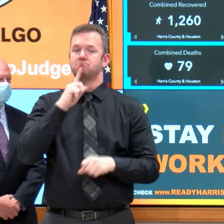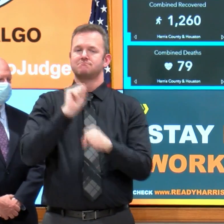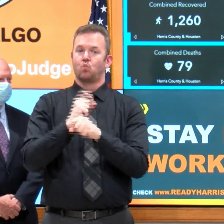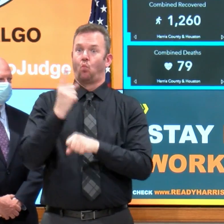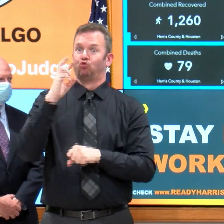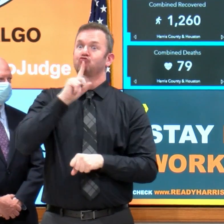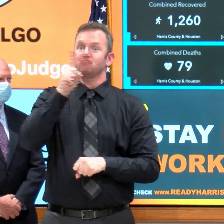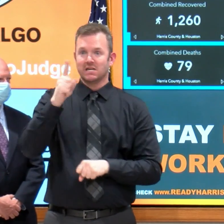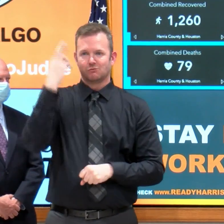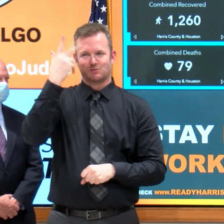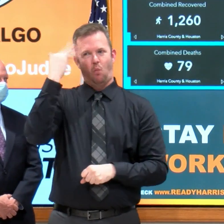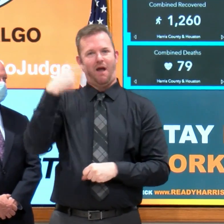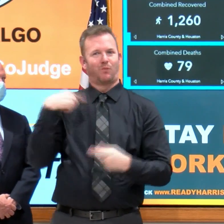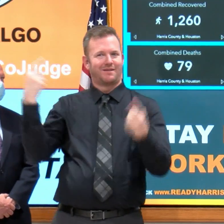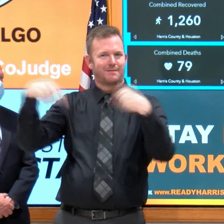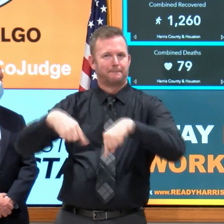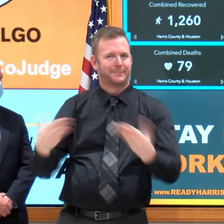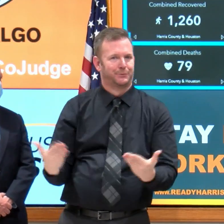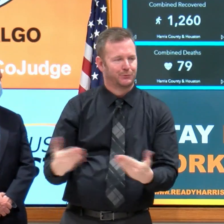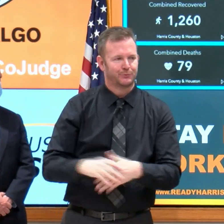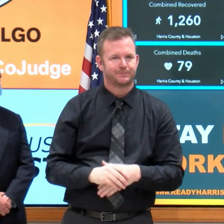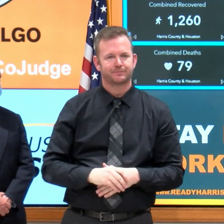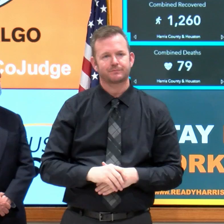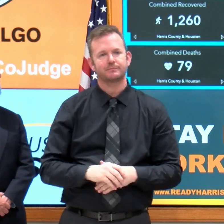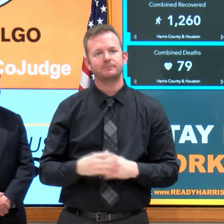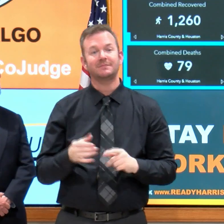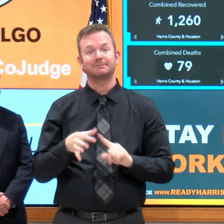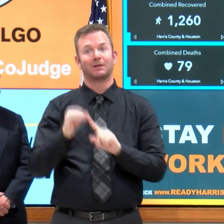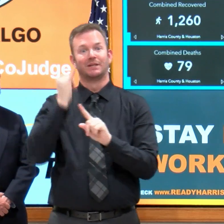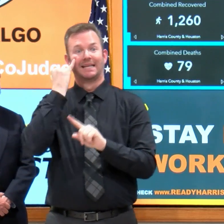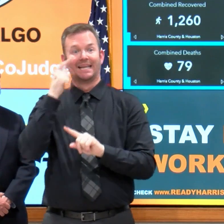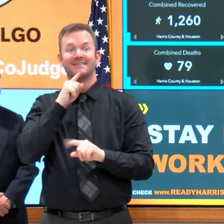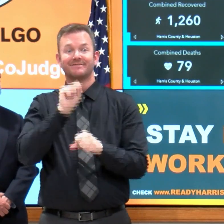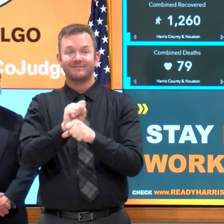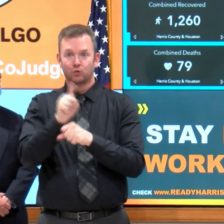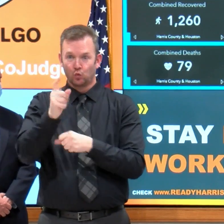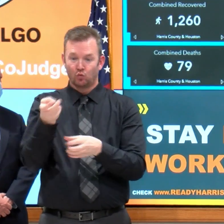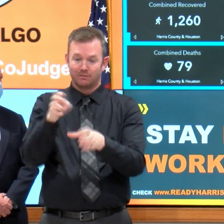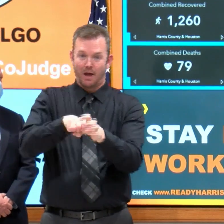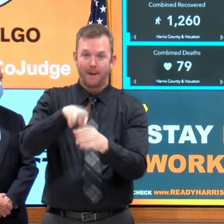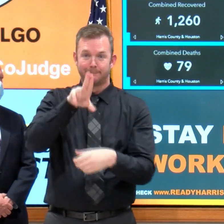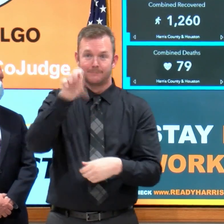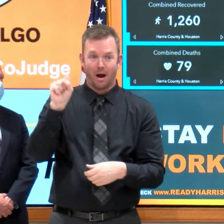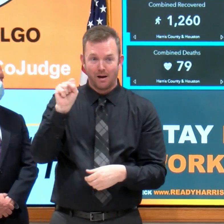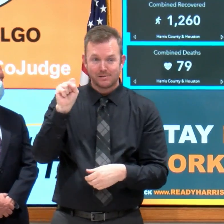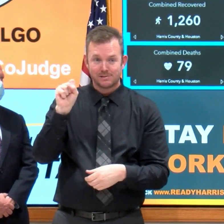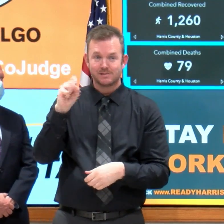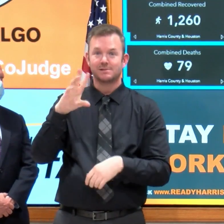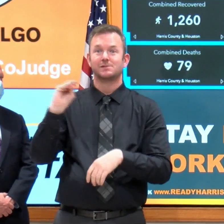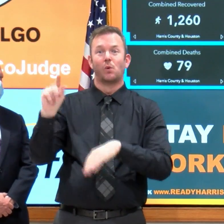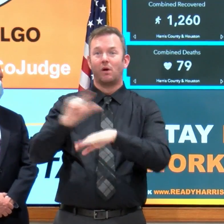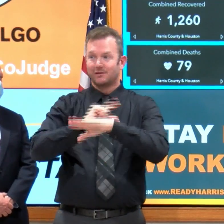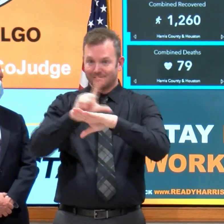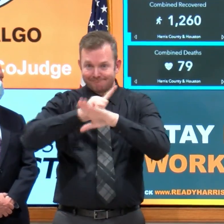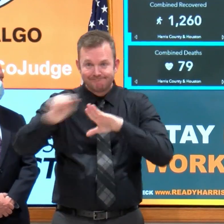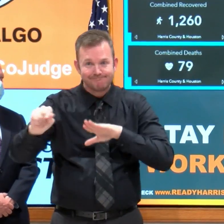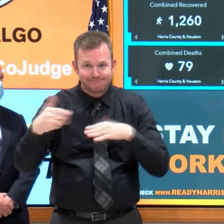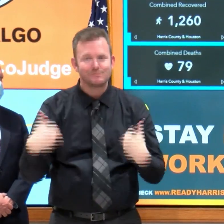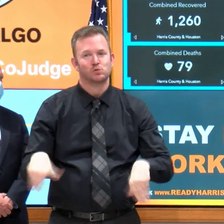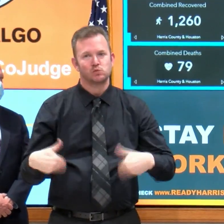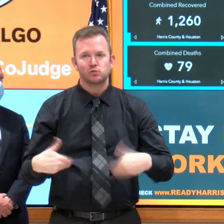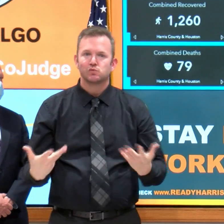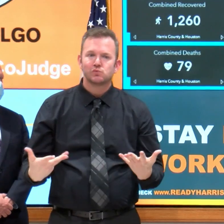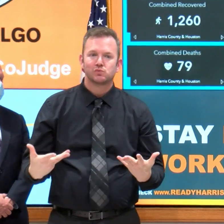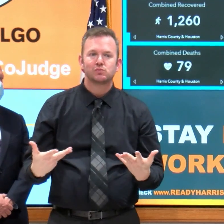for people who use transit, the bus, light rail, you want to protect the drivers,